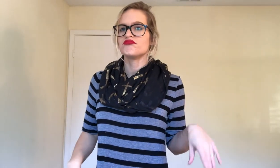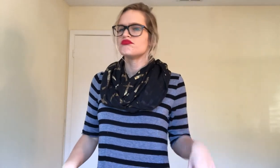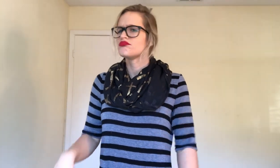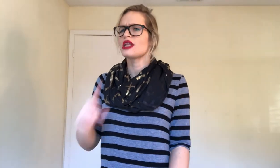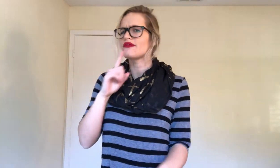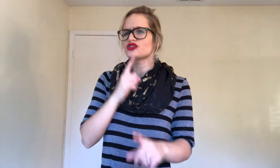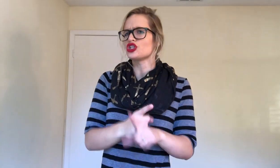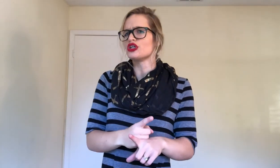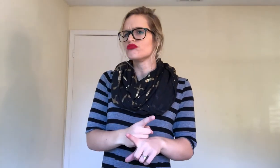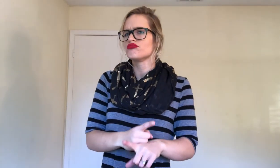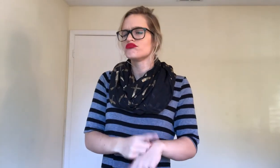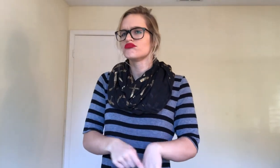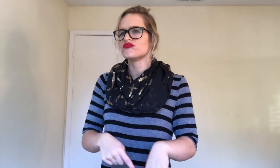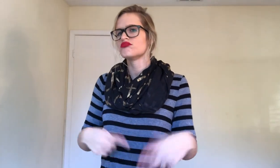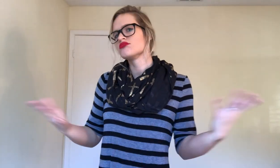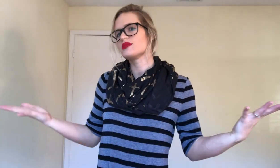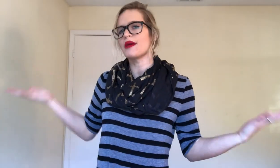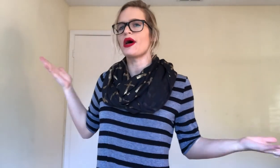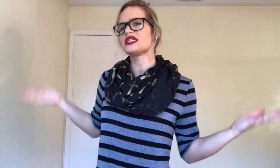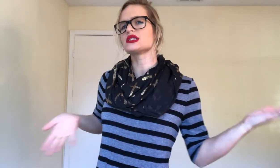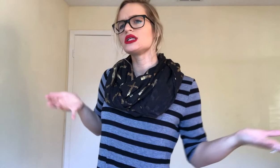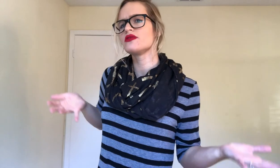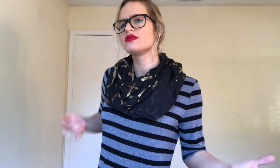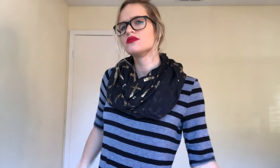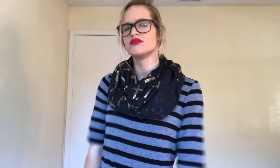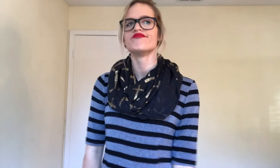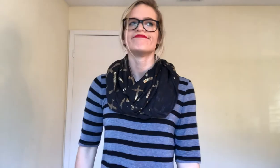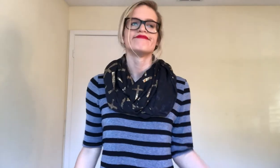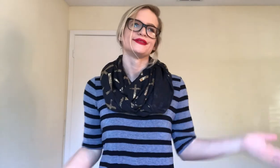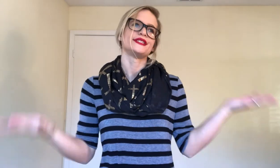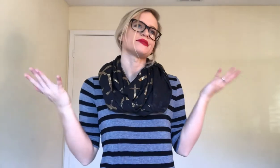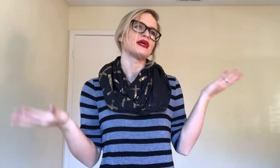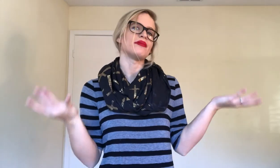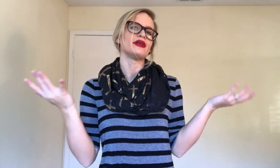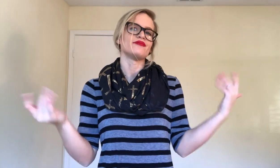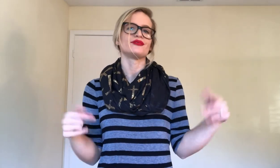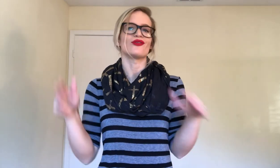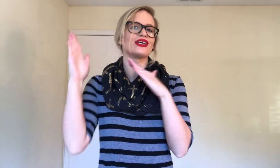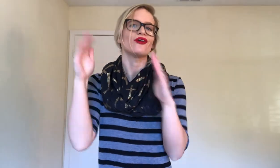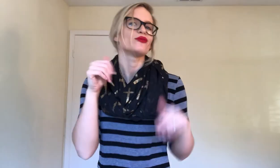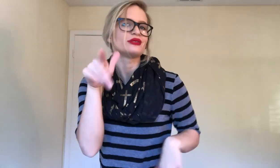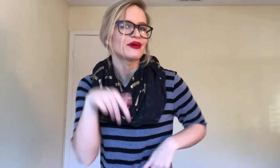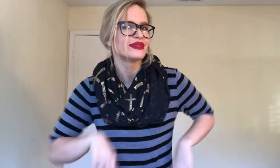Not. For. Sure. Not. Positive. Just. Maybe. Don't. Get your. Hopes. Up.